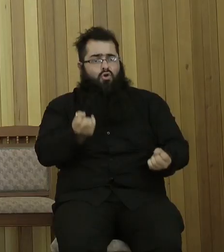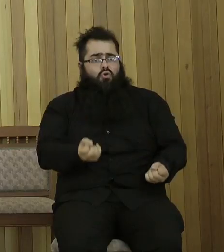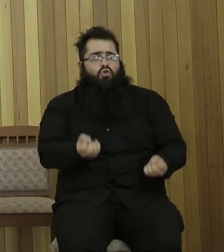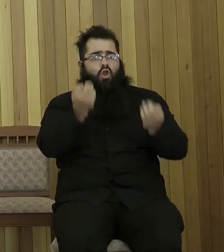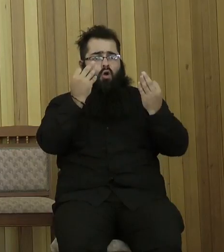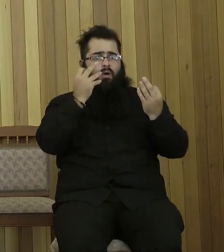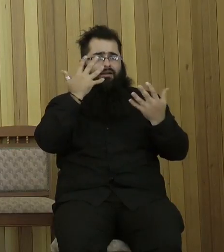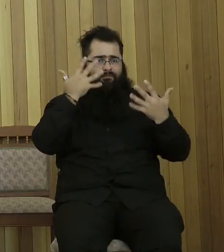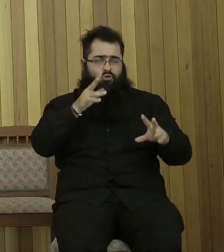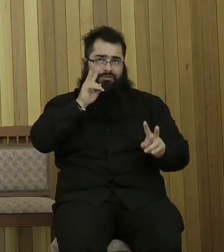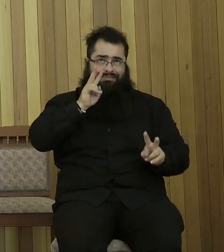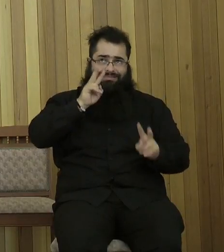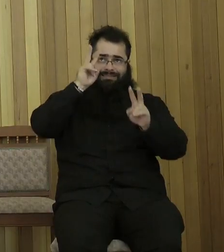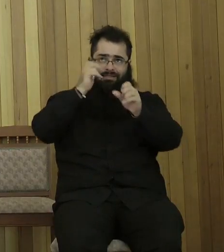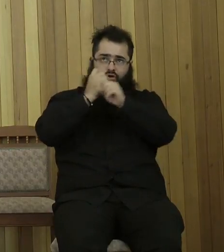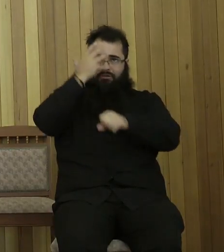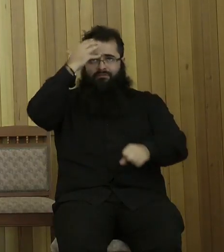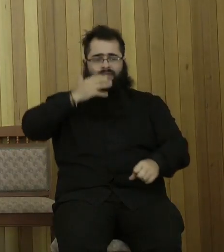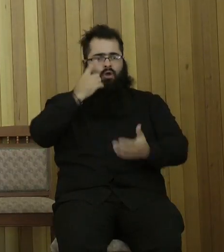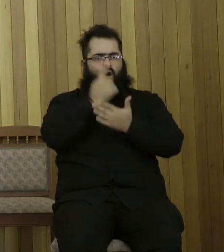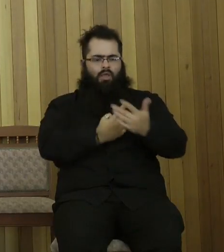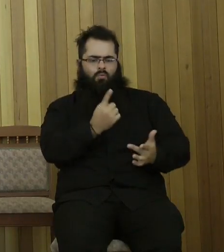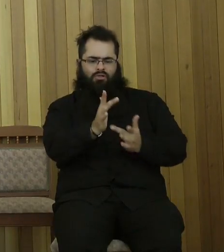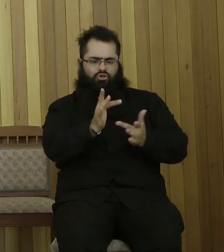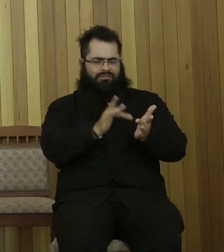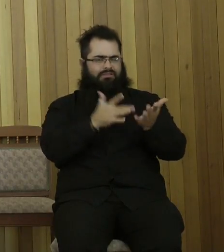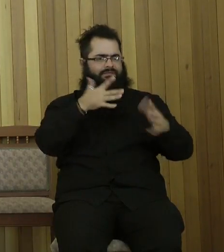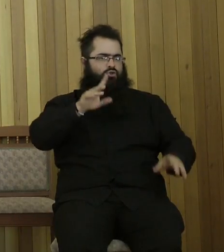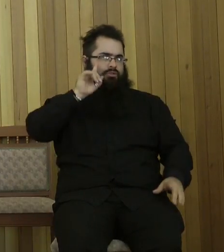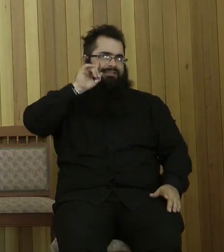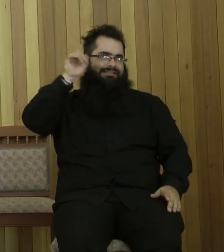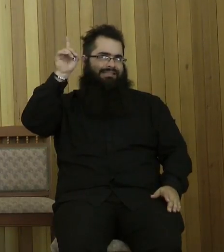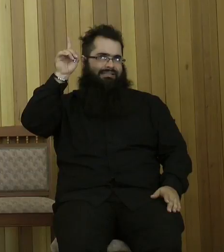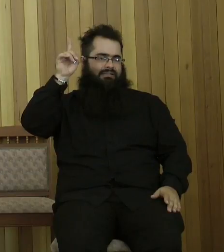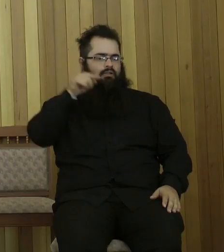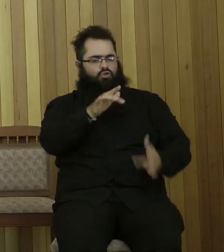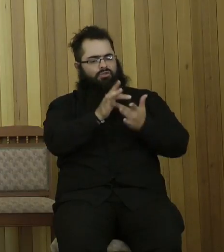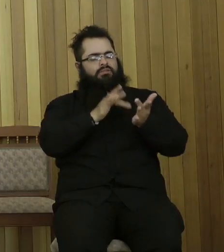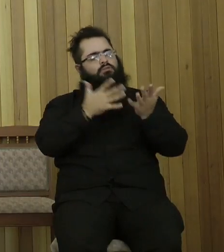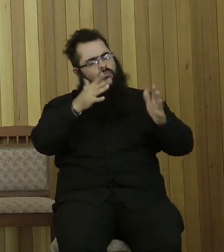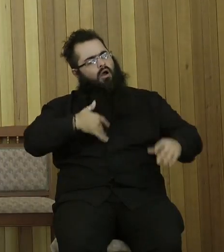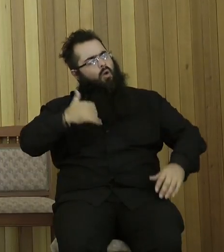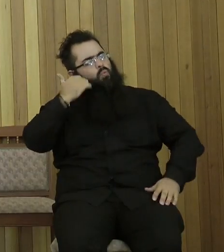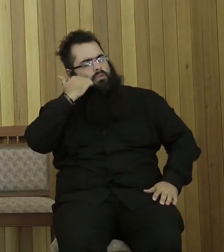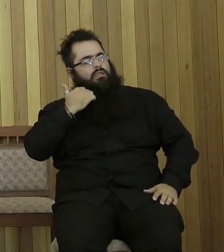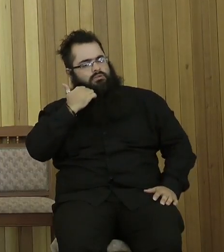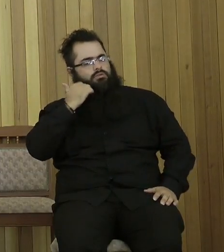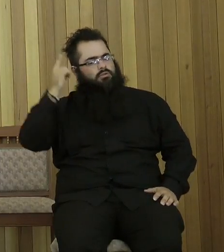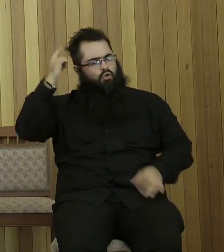Son who is in the bosom of the Father, He has declared Him. And Jesus tells us that He come down from heaven, John 6.